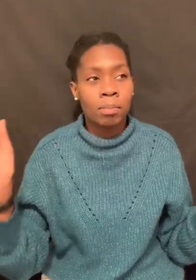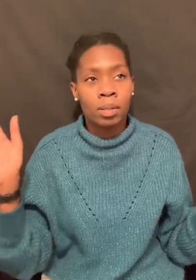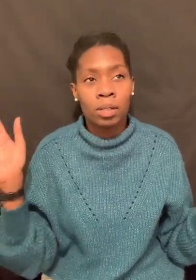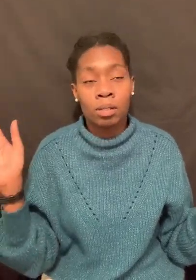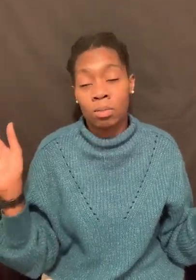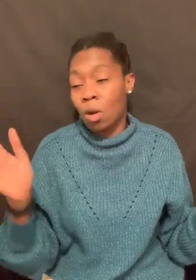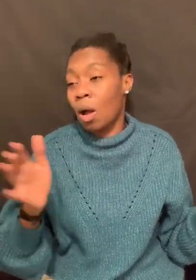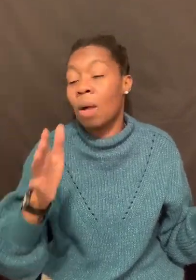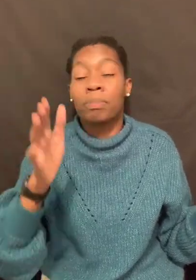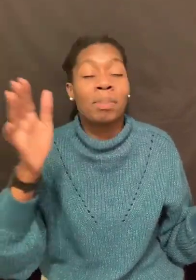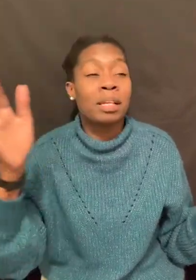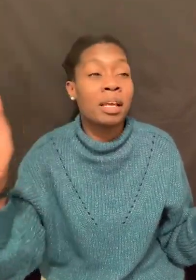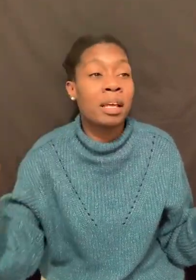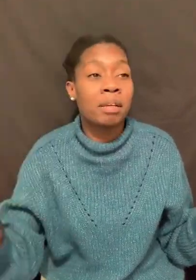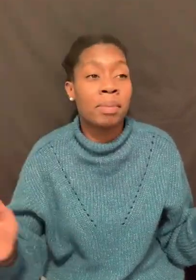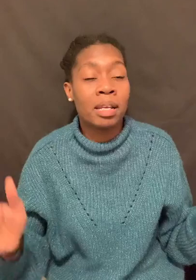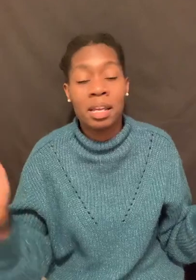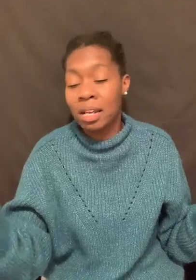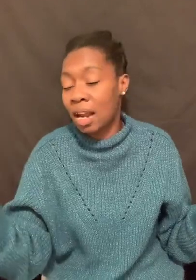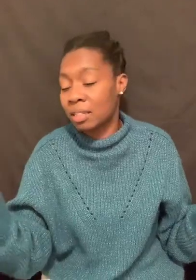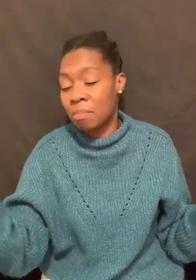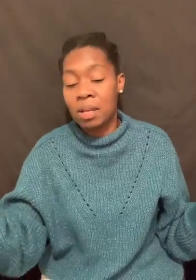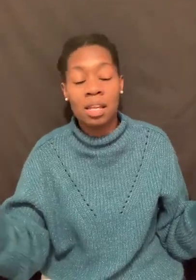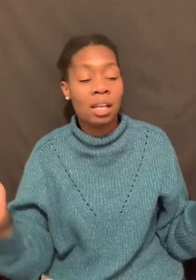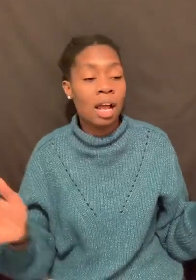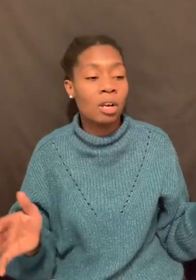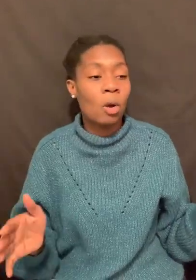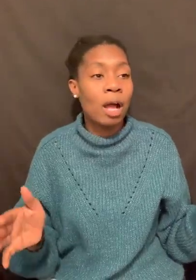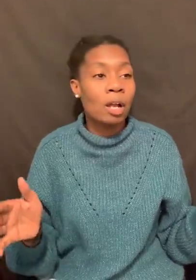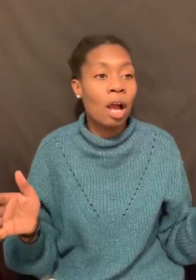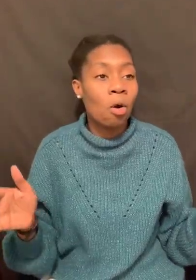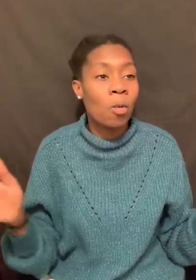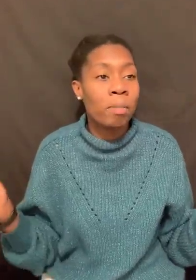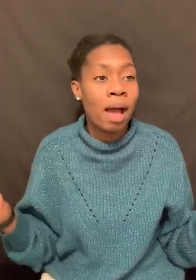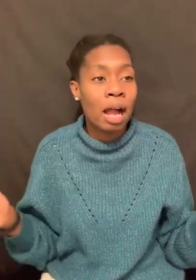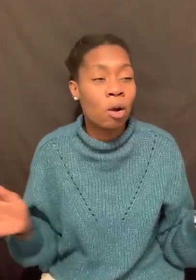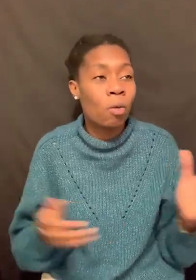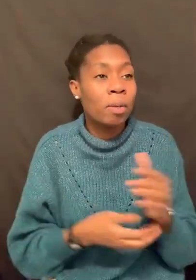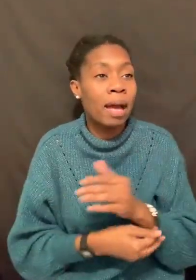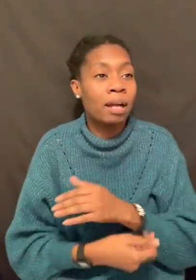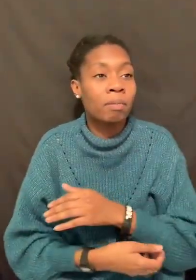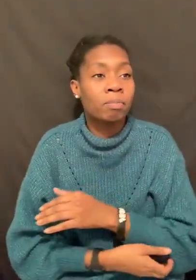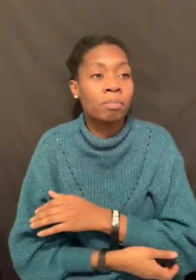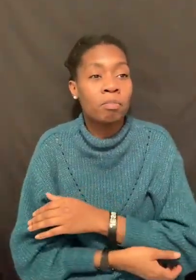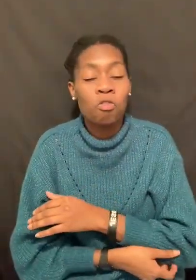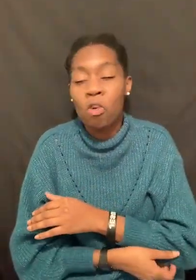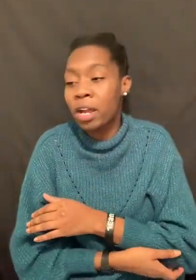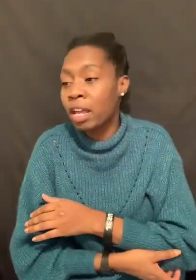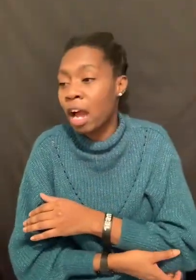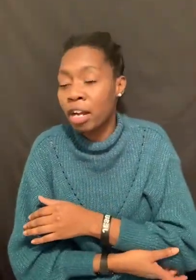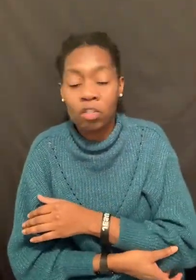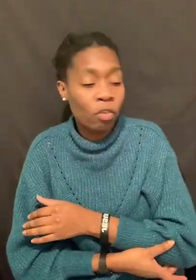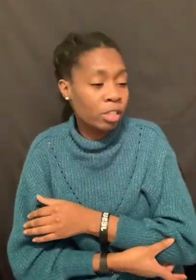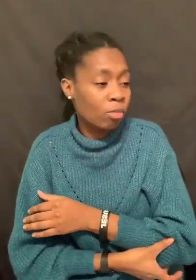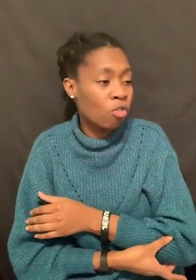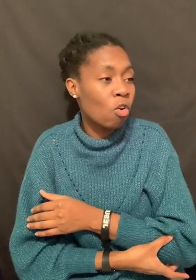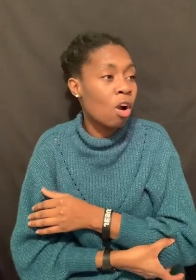Billy, Billy Hinn, Benny Hinn. I listen to Benny Hinn. I know. I go way back. I go way back. Before he got a divorce. Before